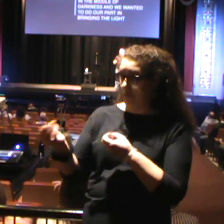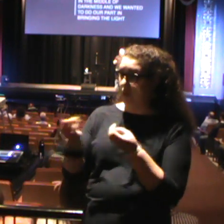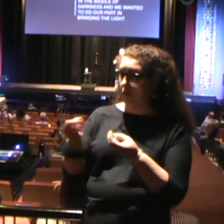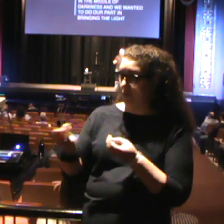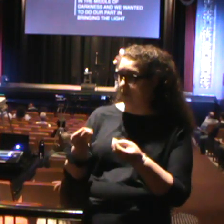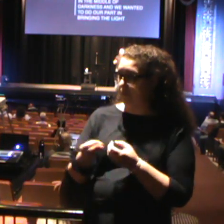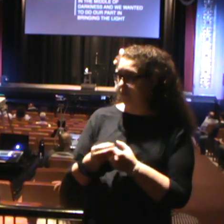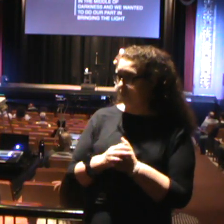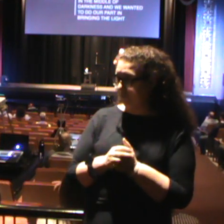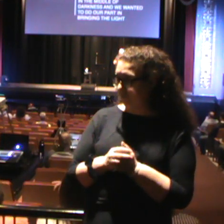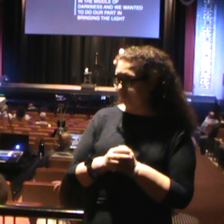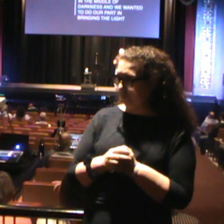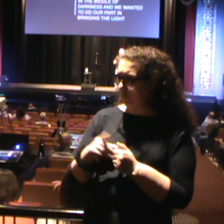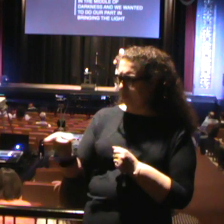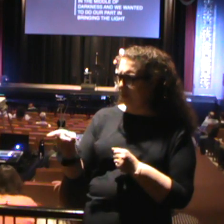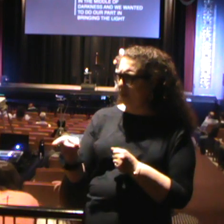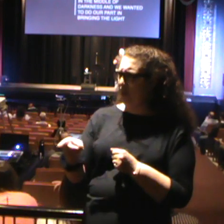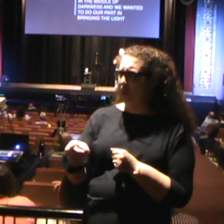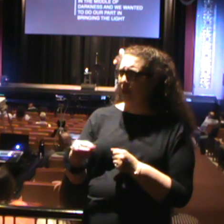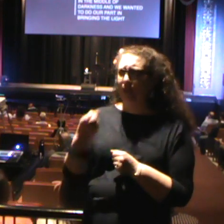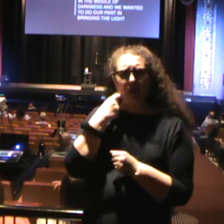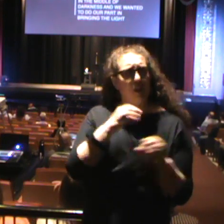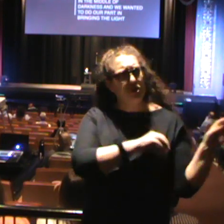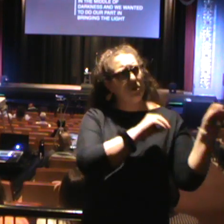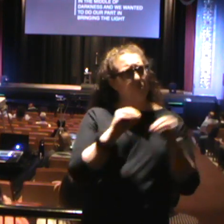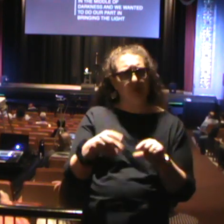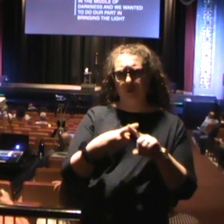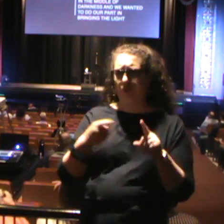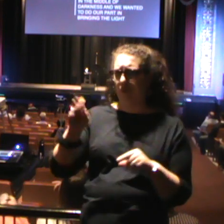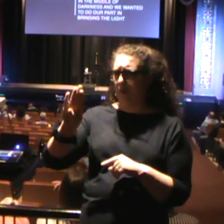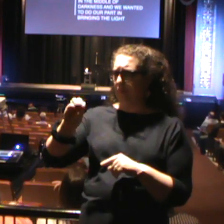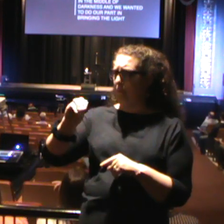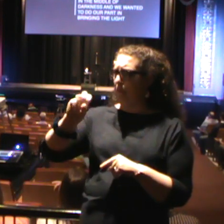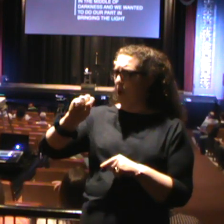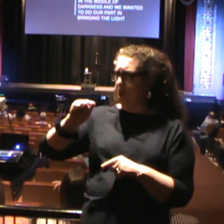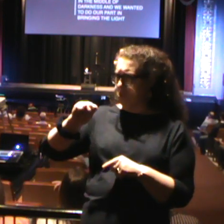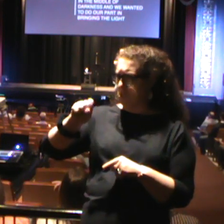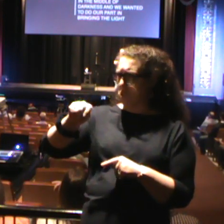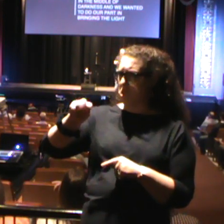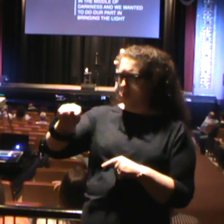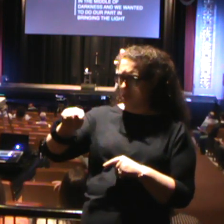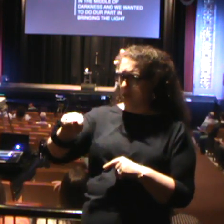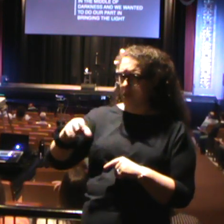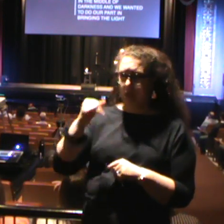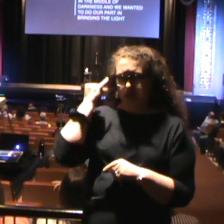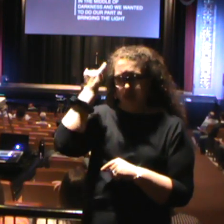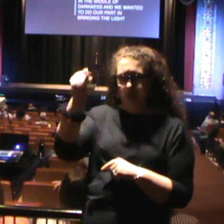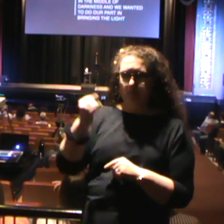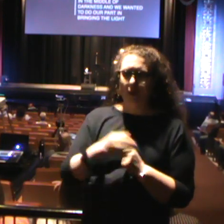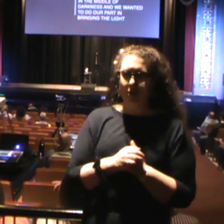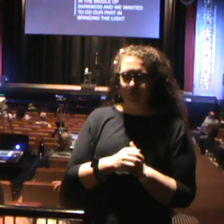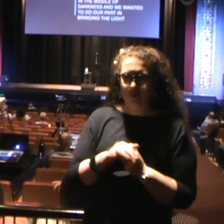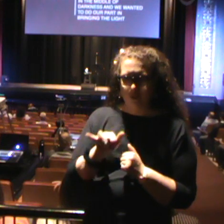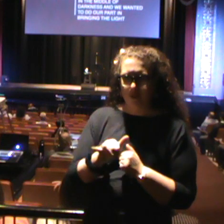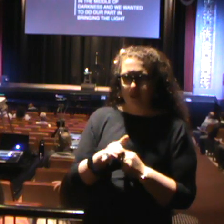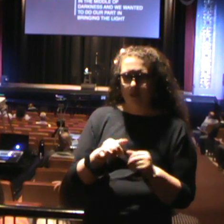Imagine, he was from Boston area. Imagine coming into Hopewell, Virginia. This is where you're going to start ministry. You've never been here. And he came